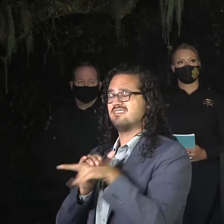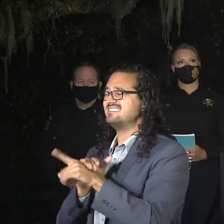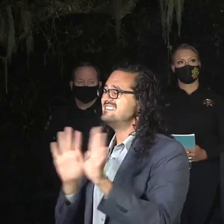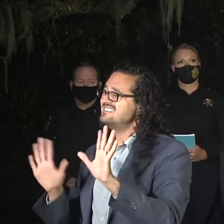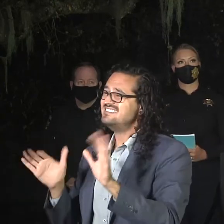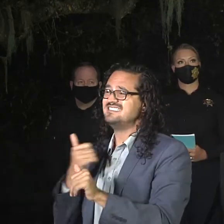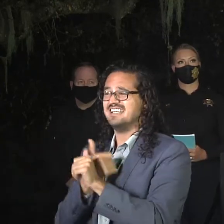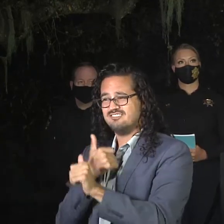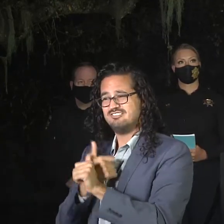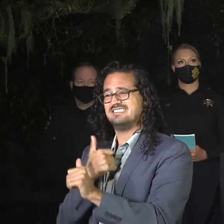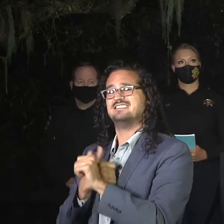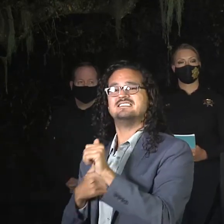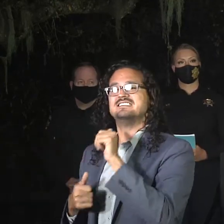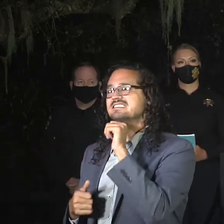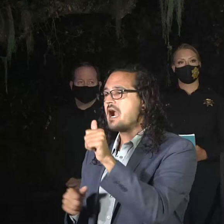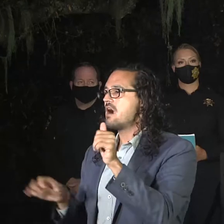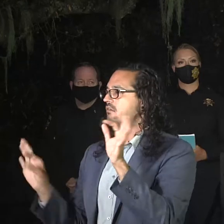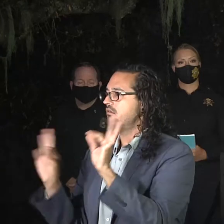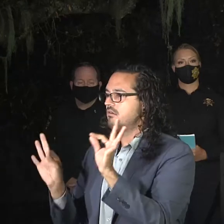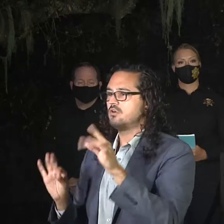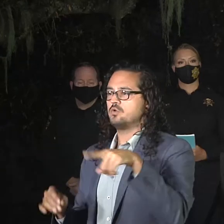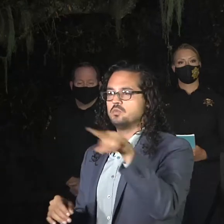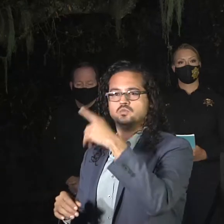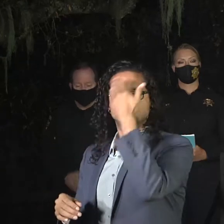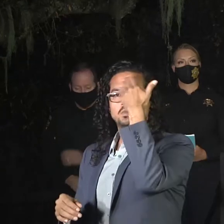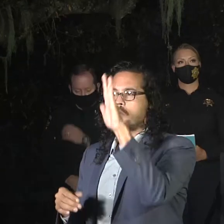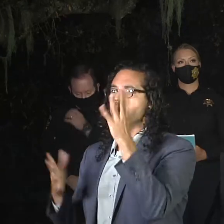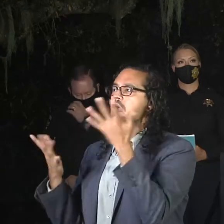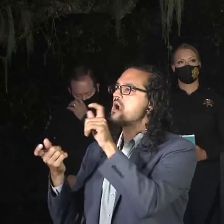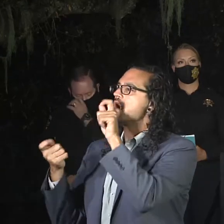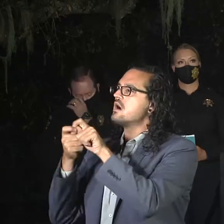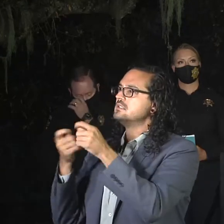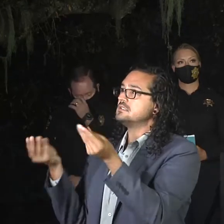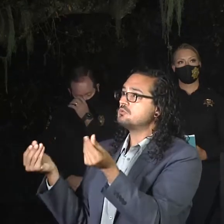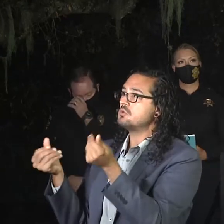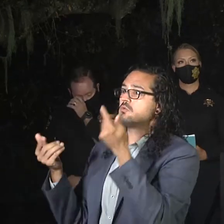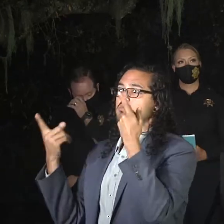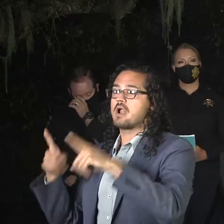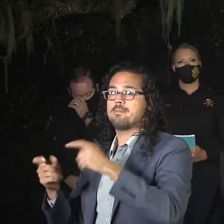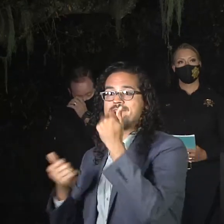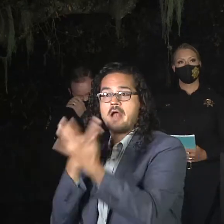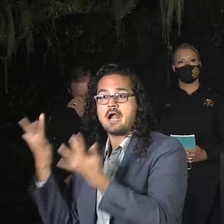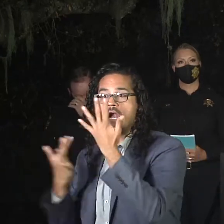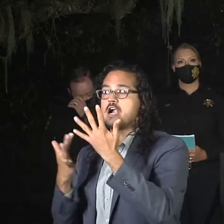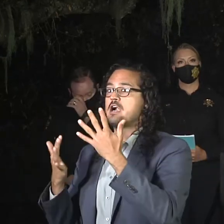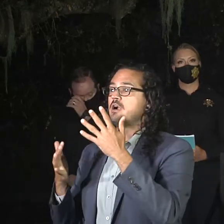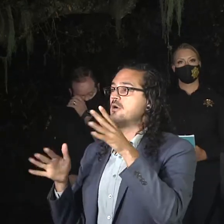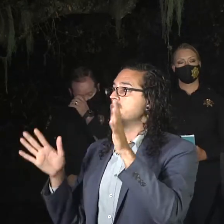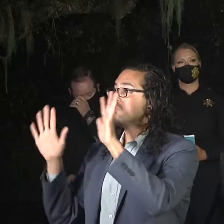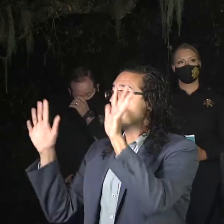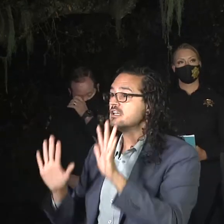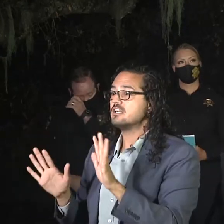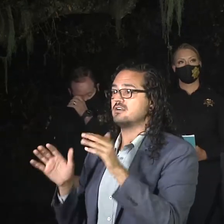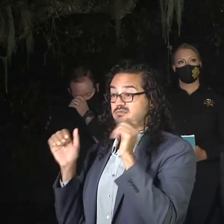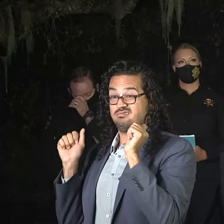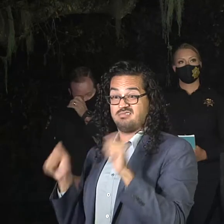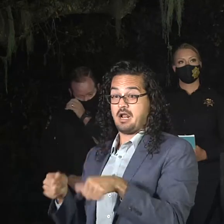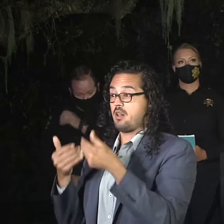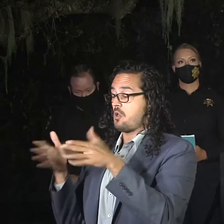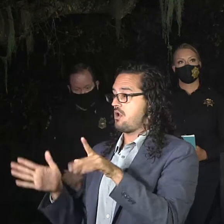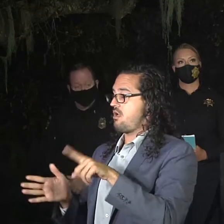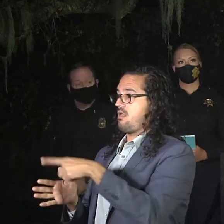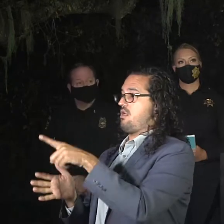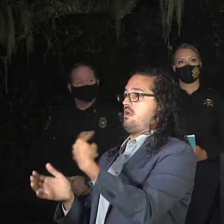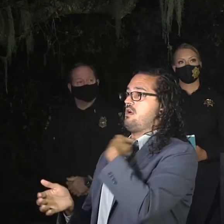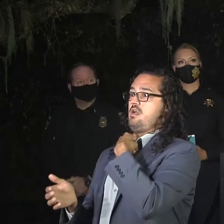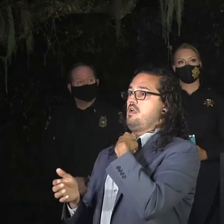just you just don't know, I mean, you might not know the terrain. You might not know the area. get lost. And then, you know, we want to we want